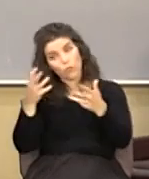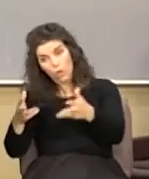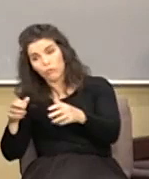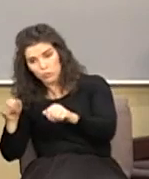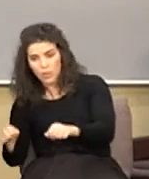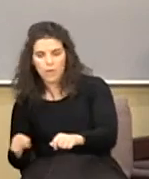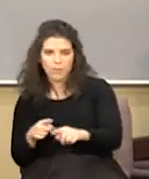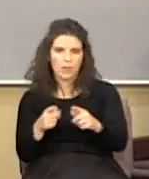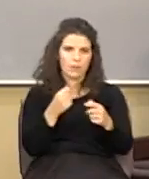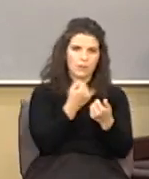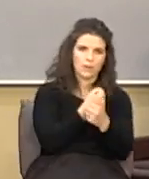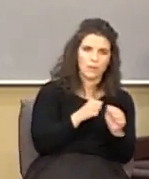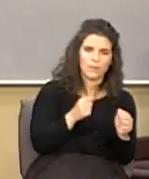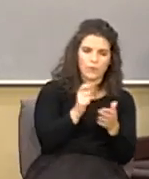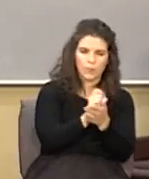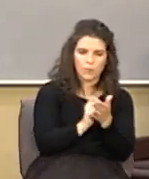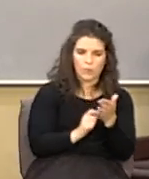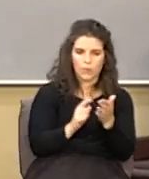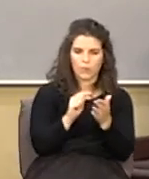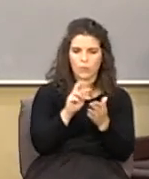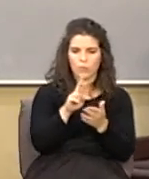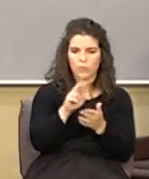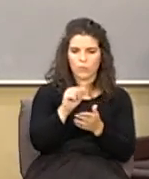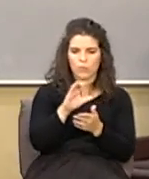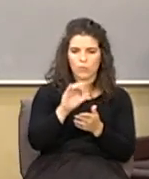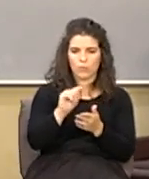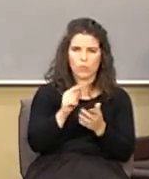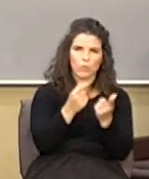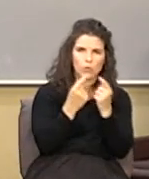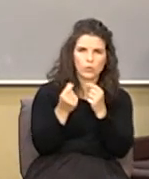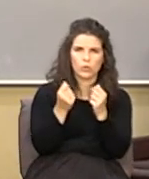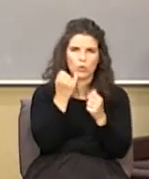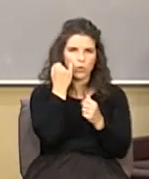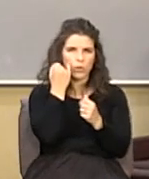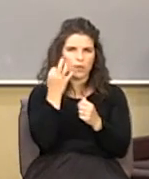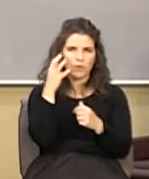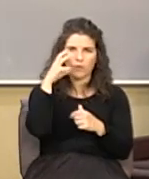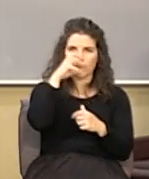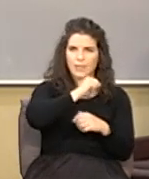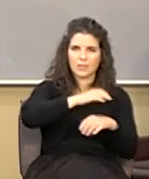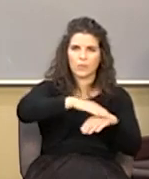somebody asked me wrote a track years ago said what to do if you miss the rapture